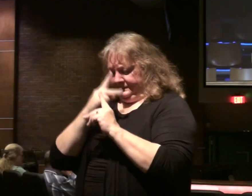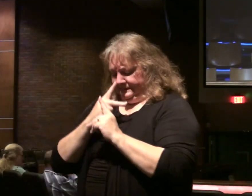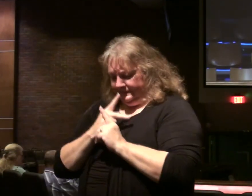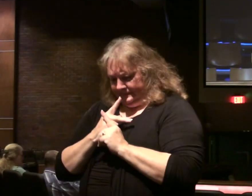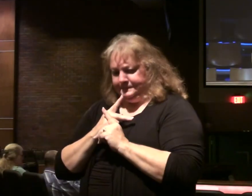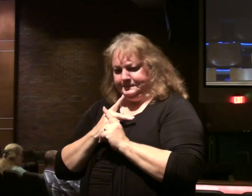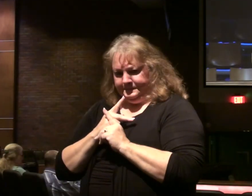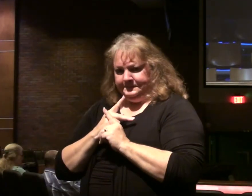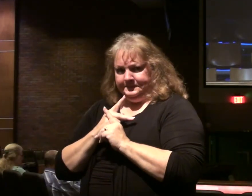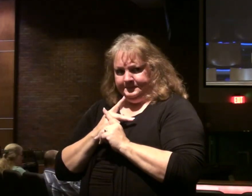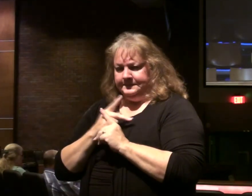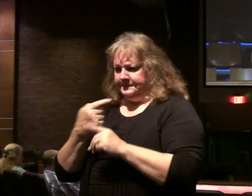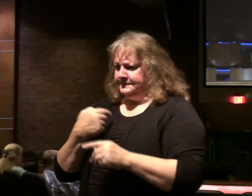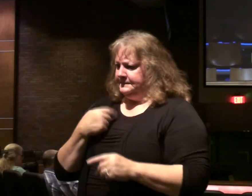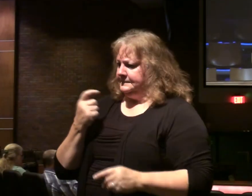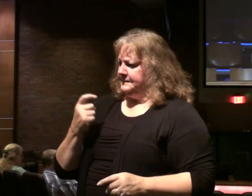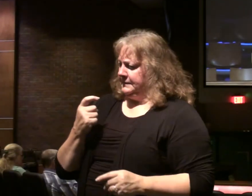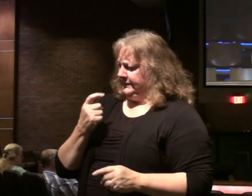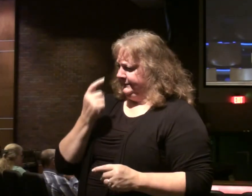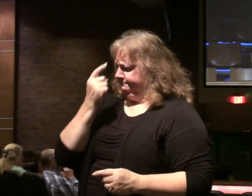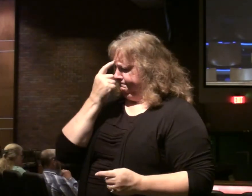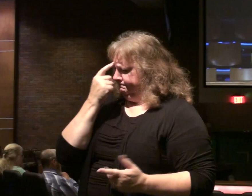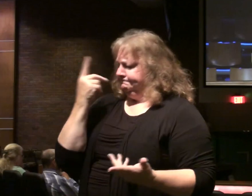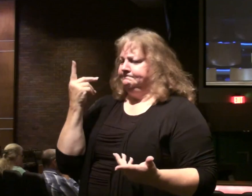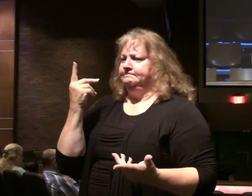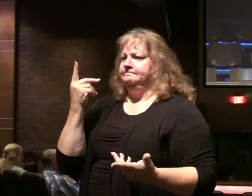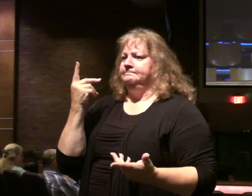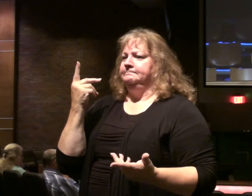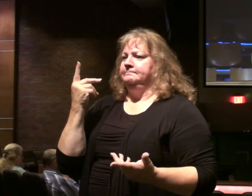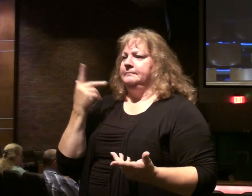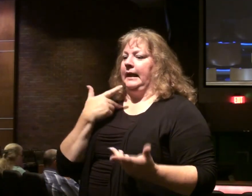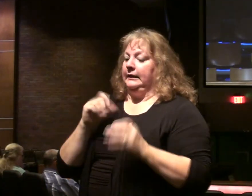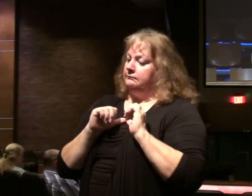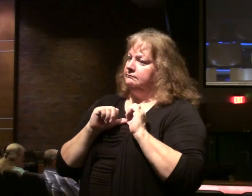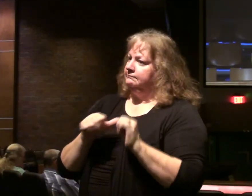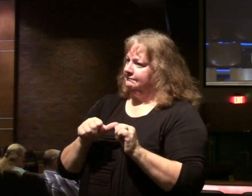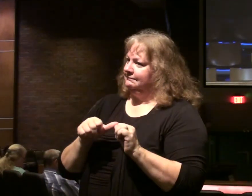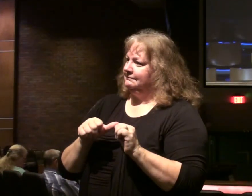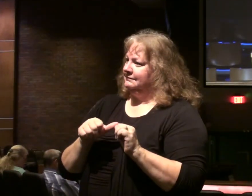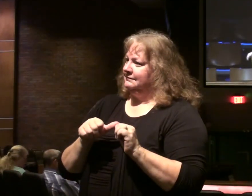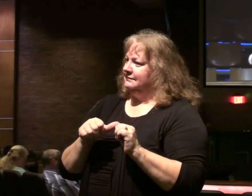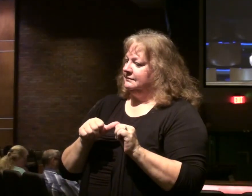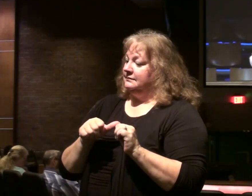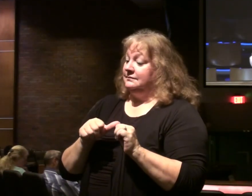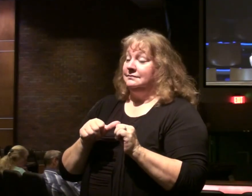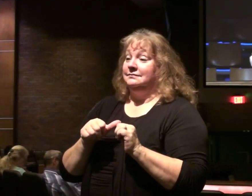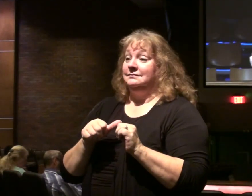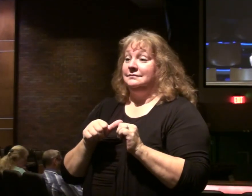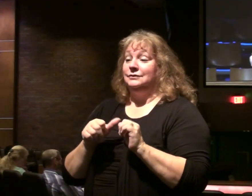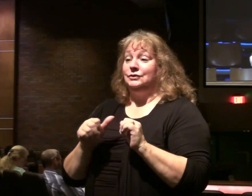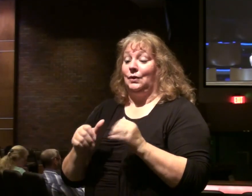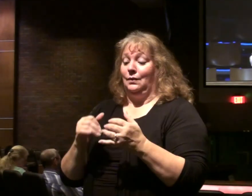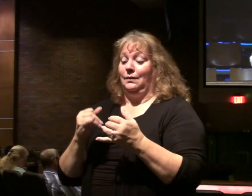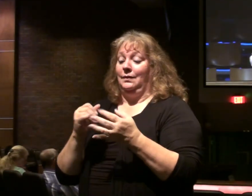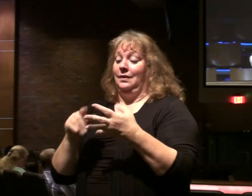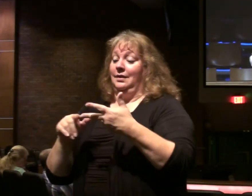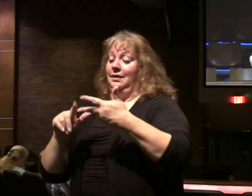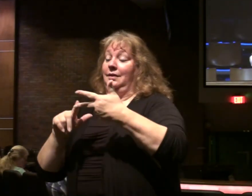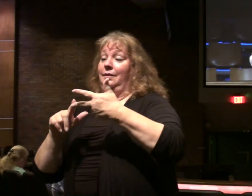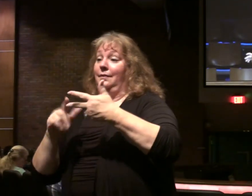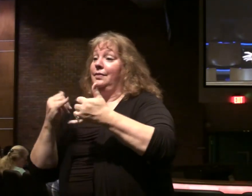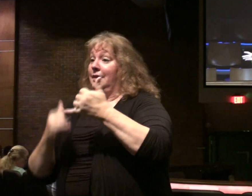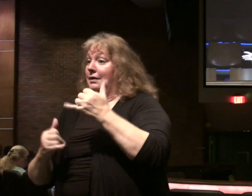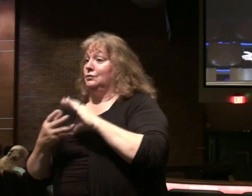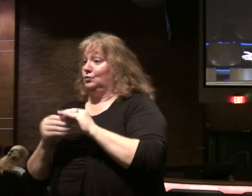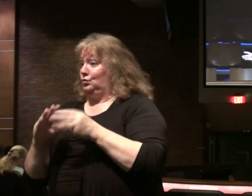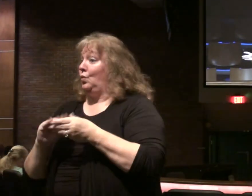that a person must count, and it must continue. And that's how he ends it with a parable, another story in verse 34.